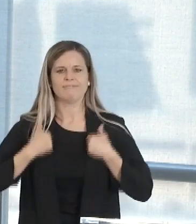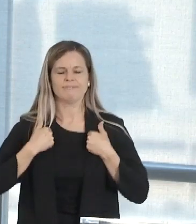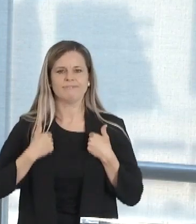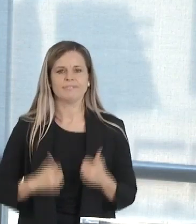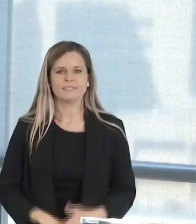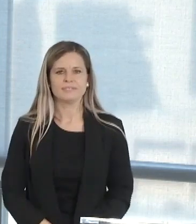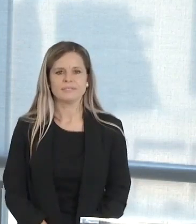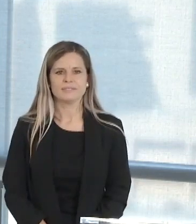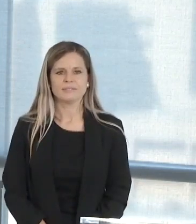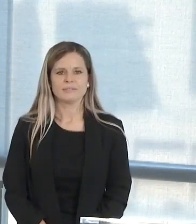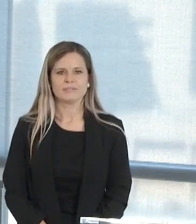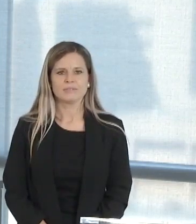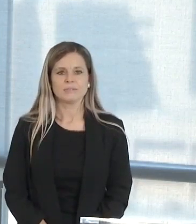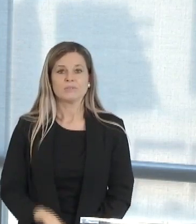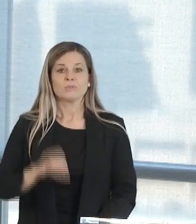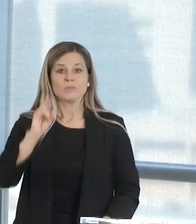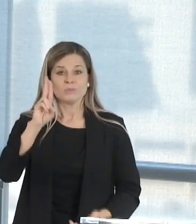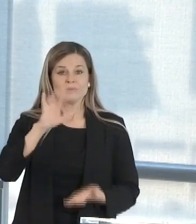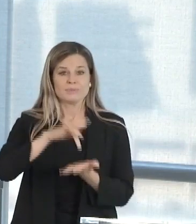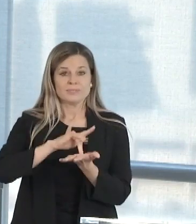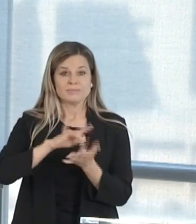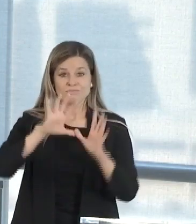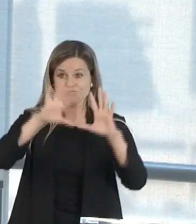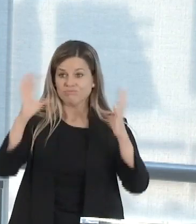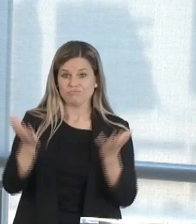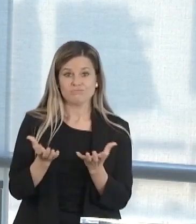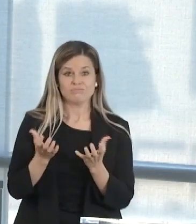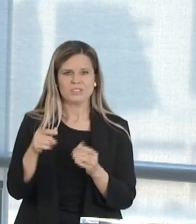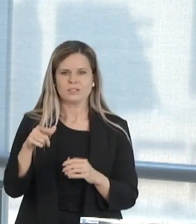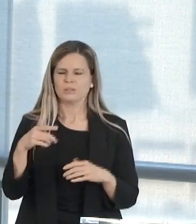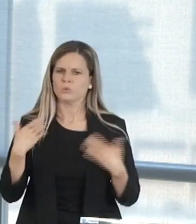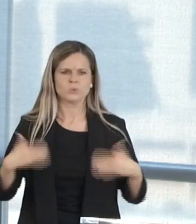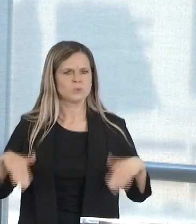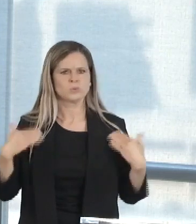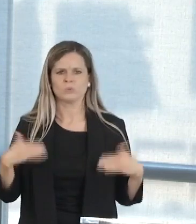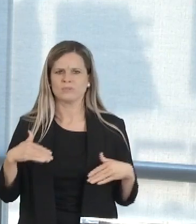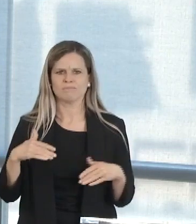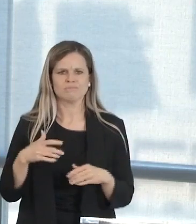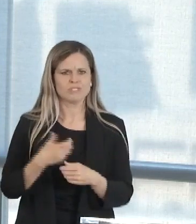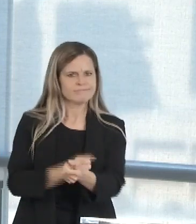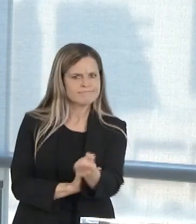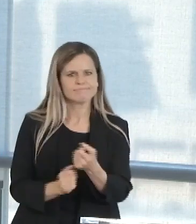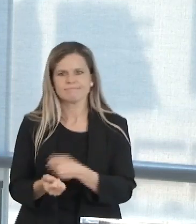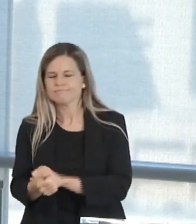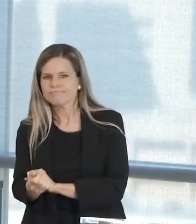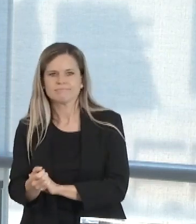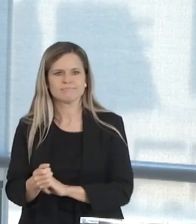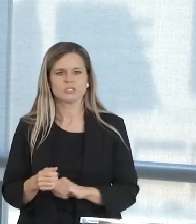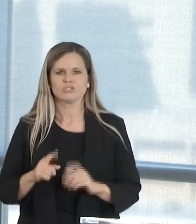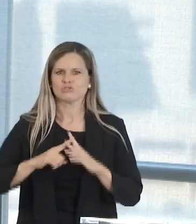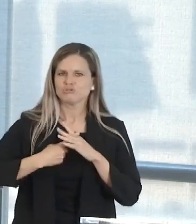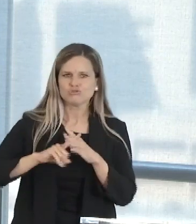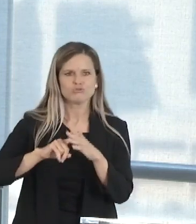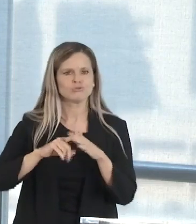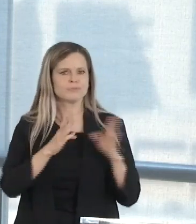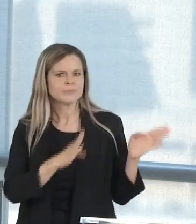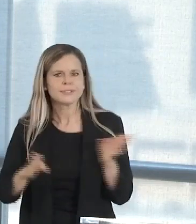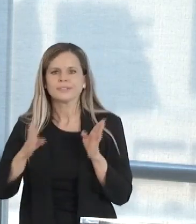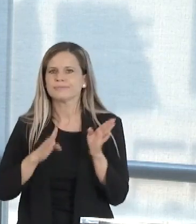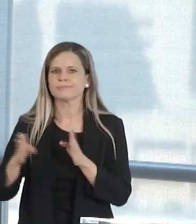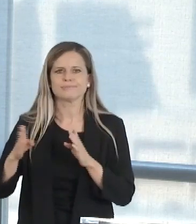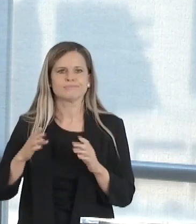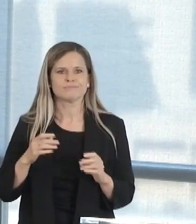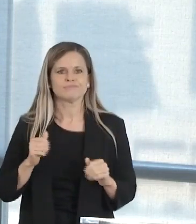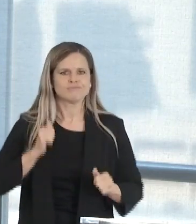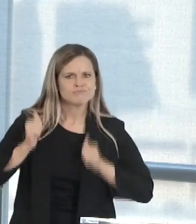has truly been taking initiative with today's surge plan and with many other areas to get more testing